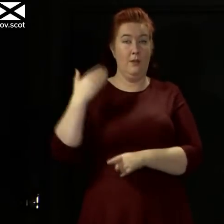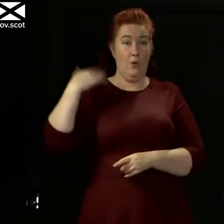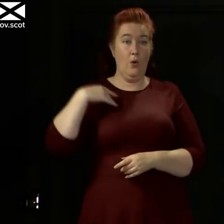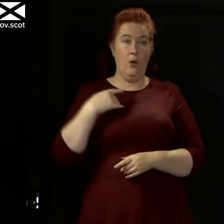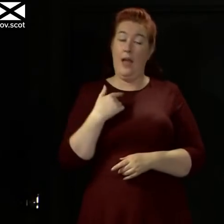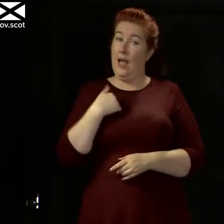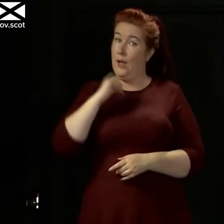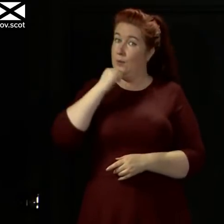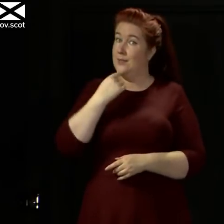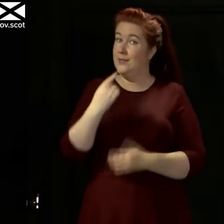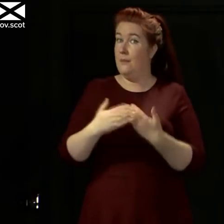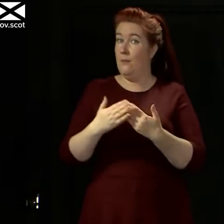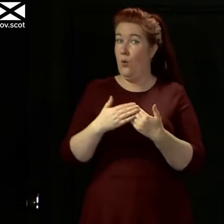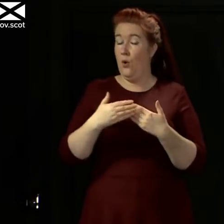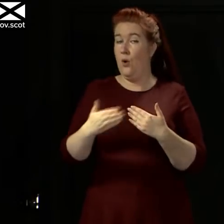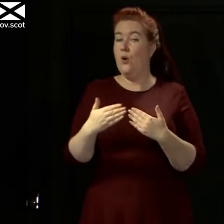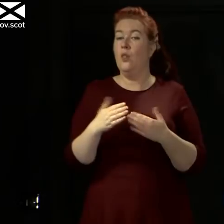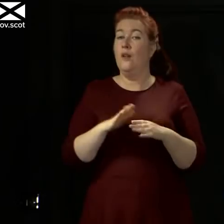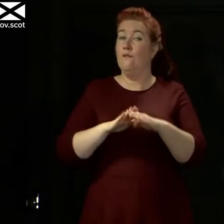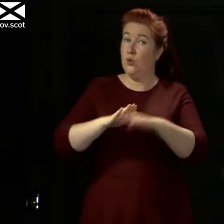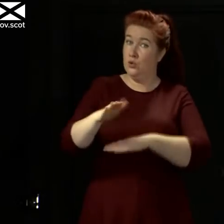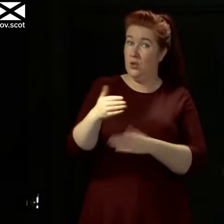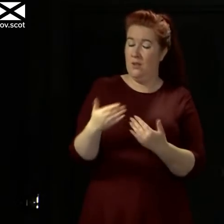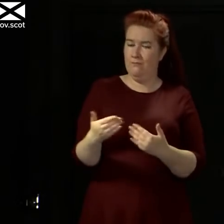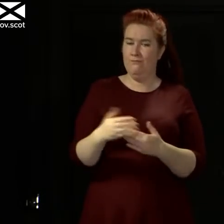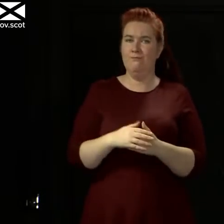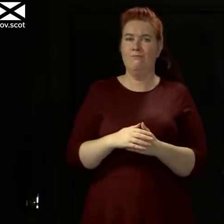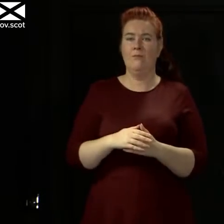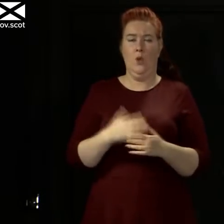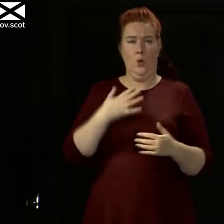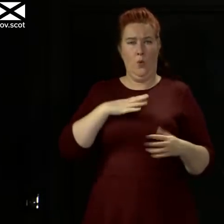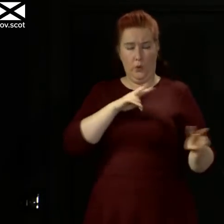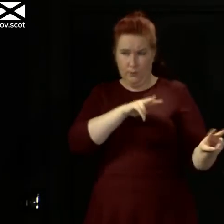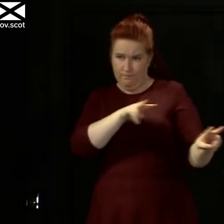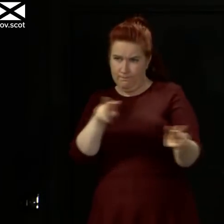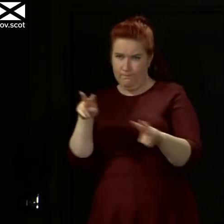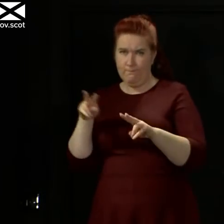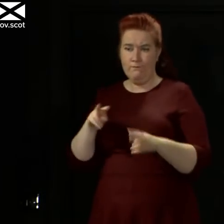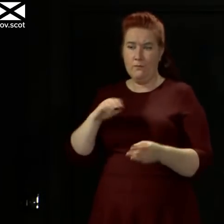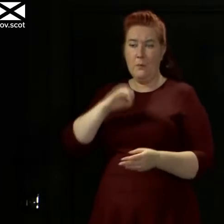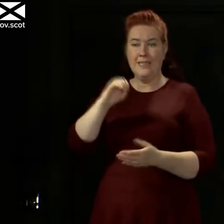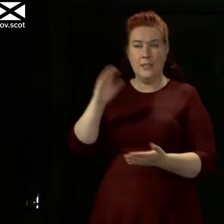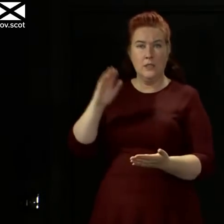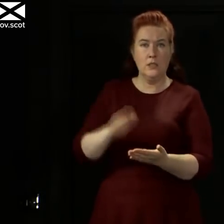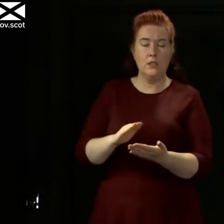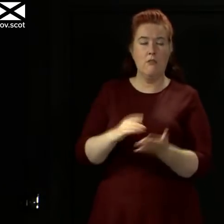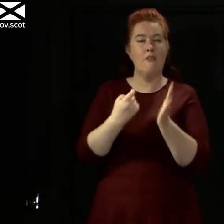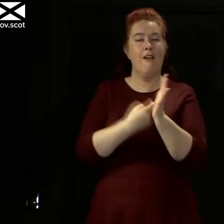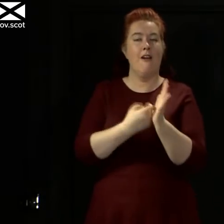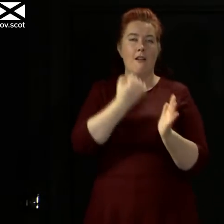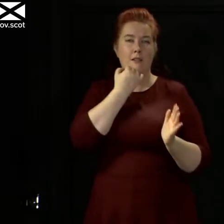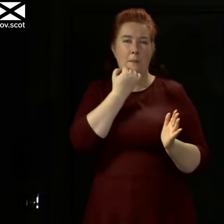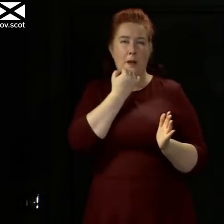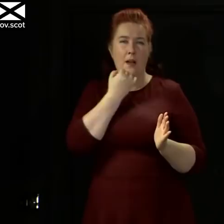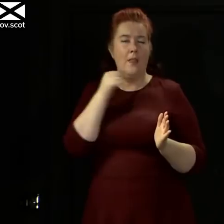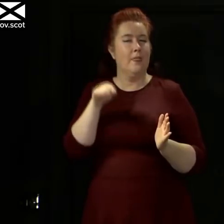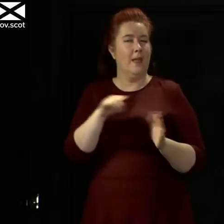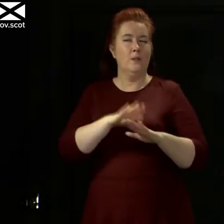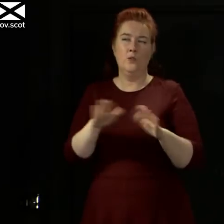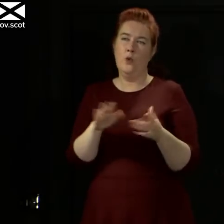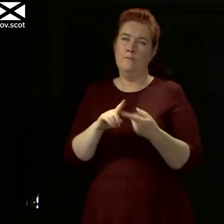hear me say more often in the future, that as prevalence becomes very low, the R number becomes less of a reliable